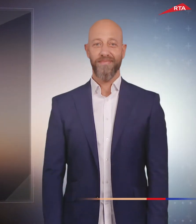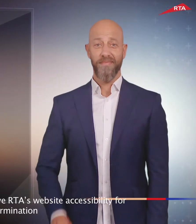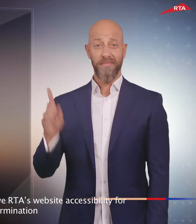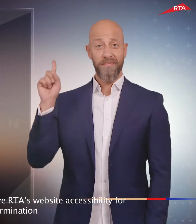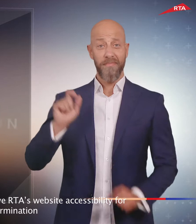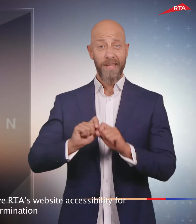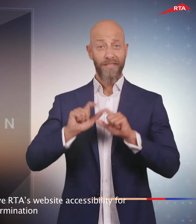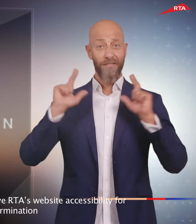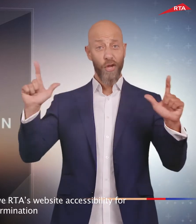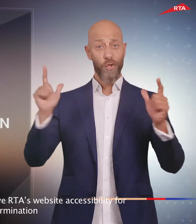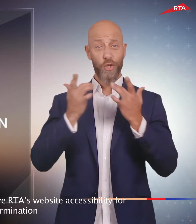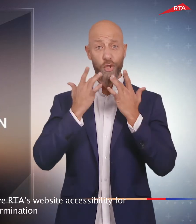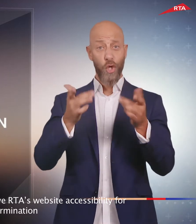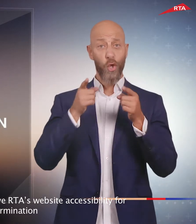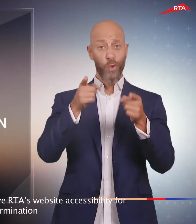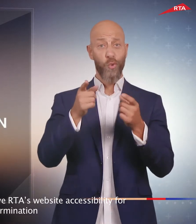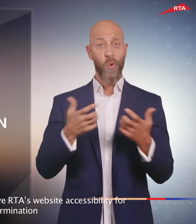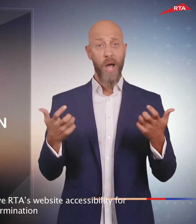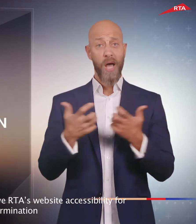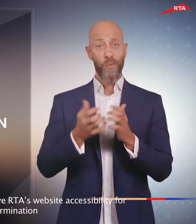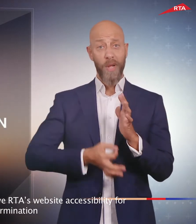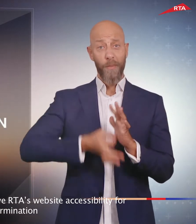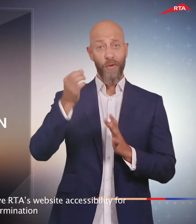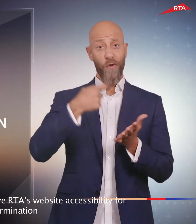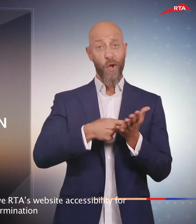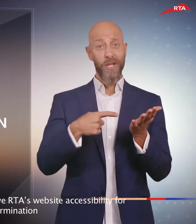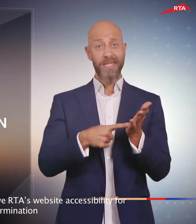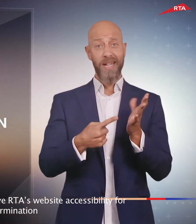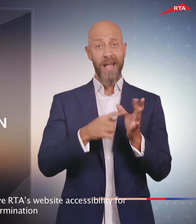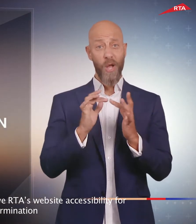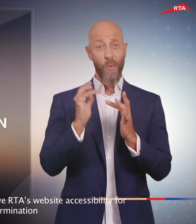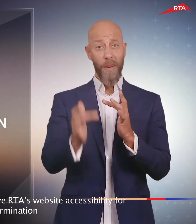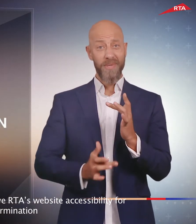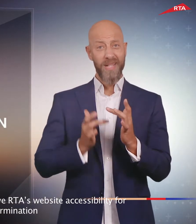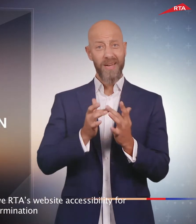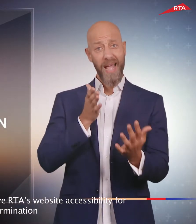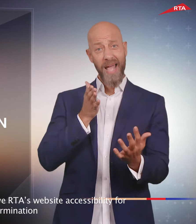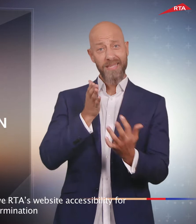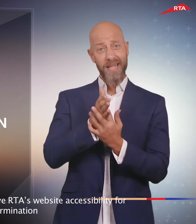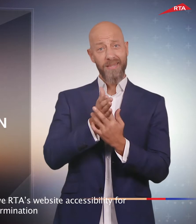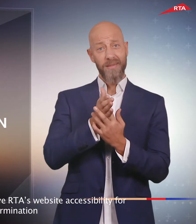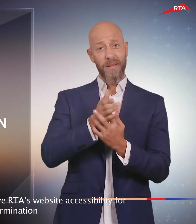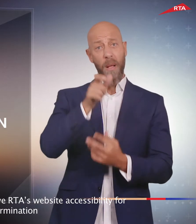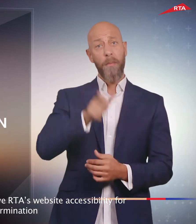This video will show you how to improve RTA's website accessibility for people with determination.